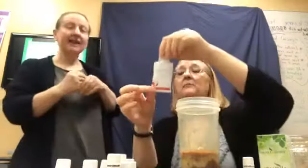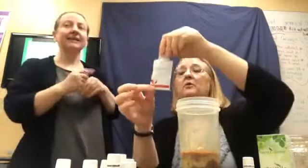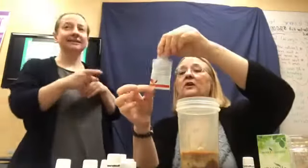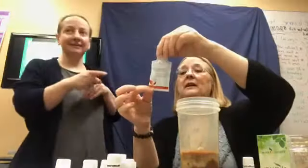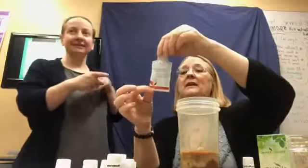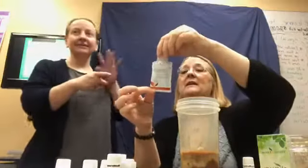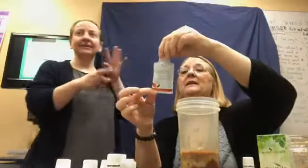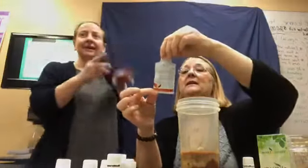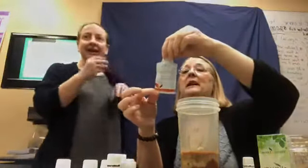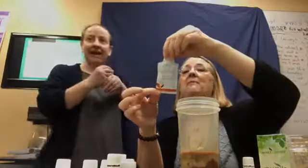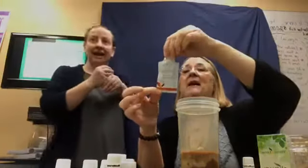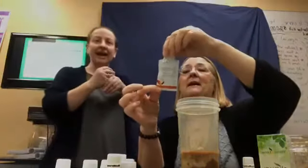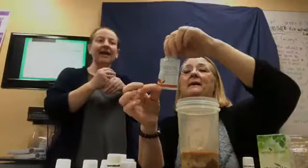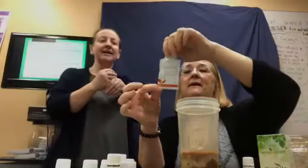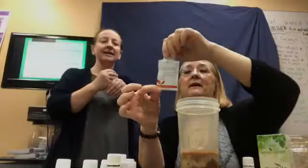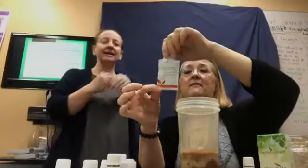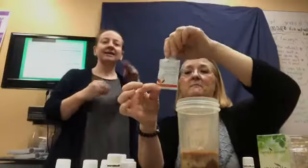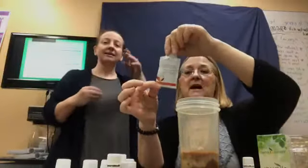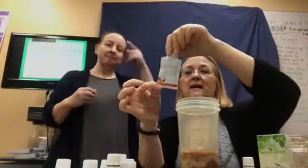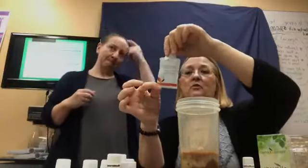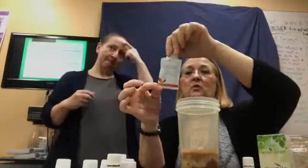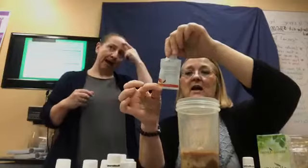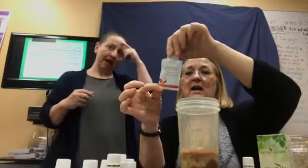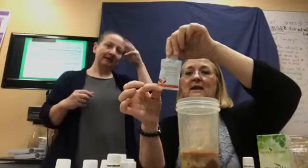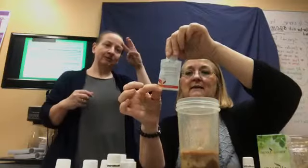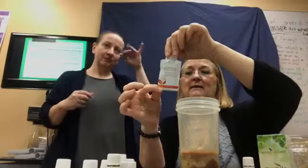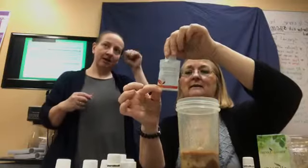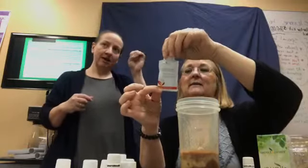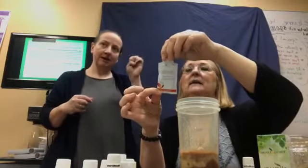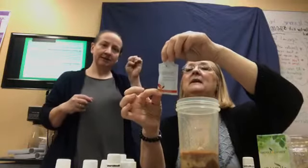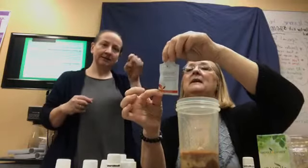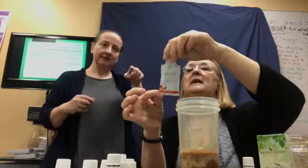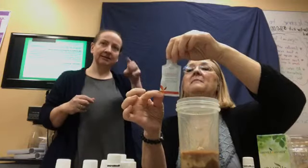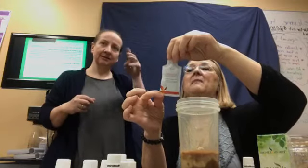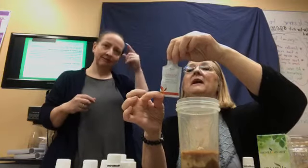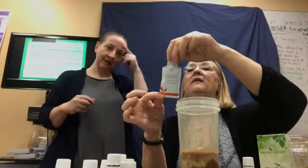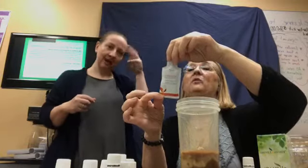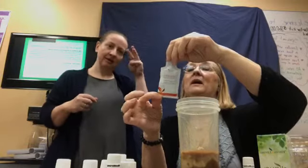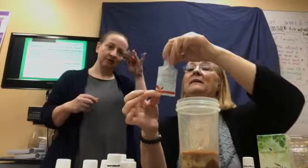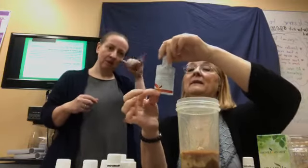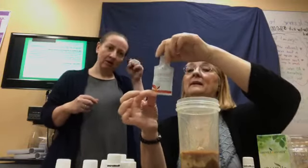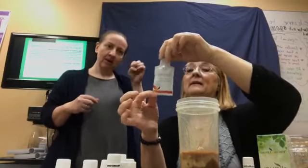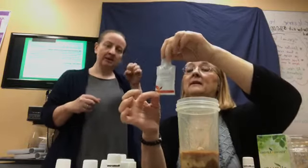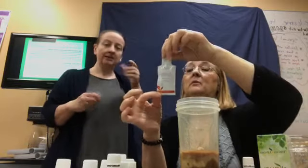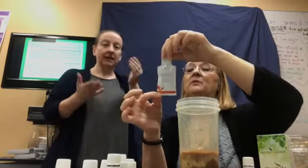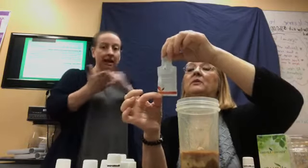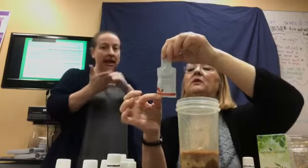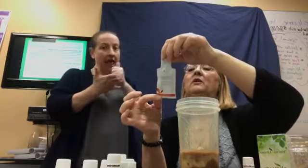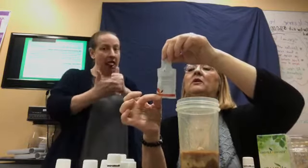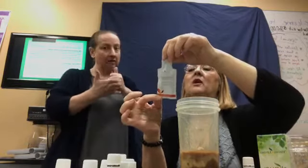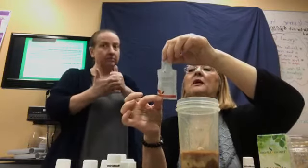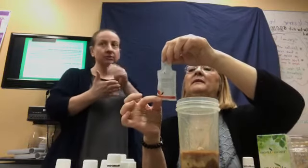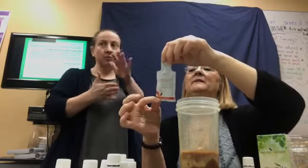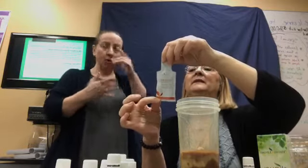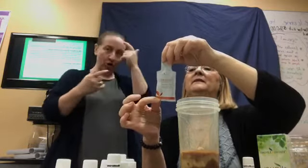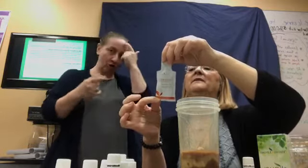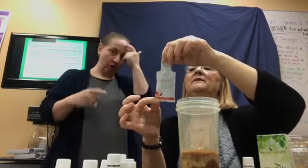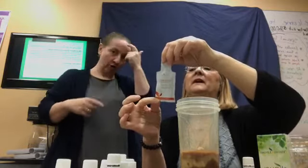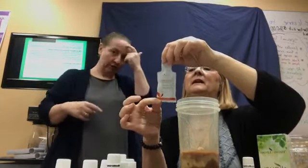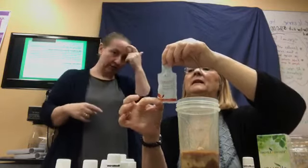put in a packet of MindWise. And, MindWise, again, helps with your cognitive, uh,